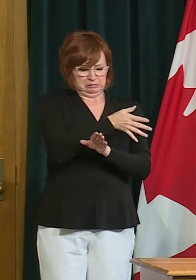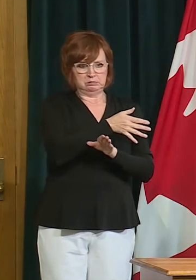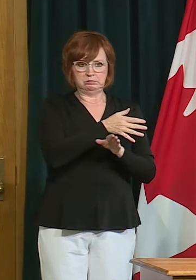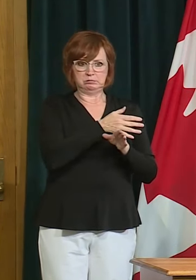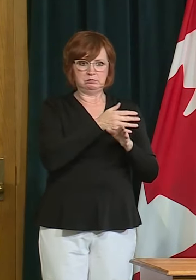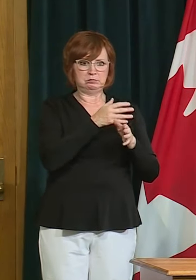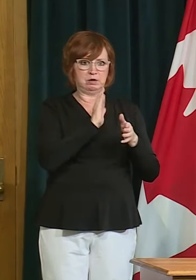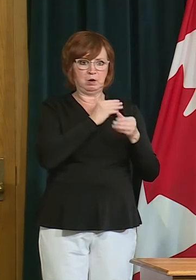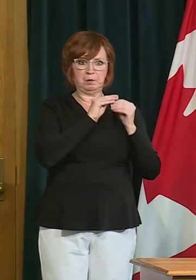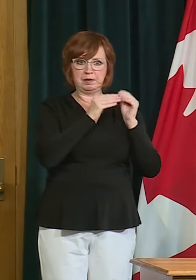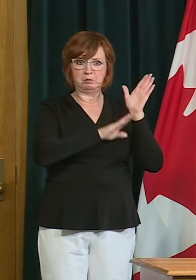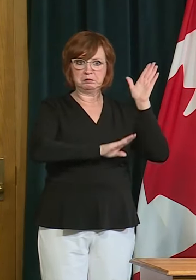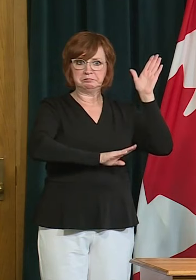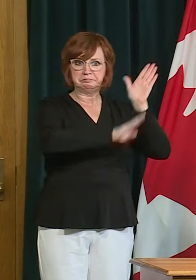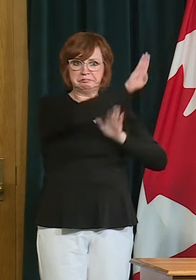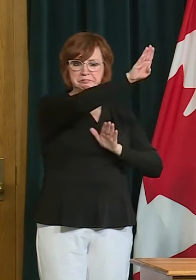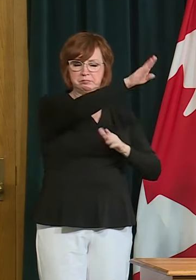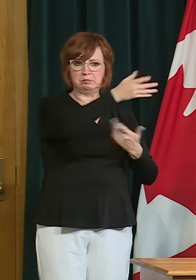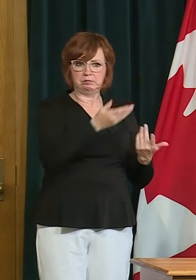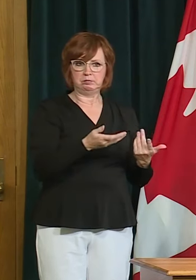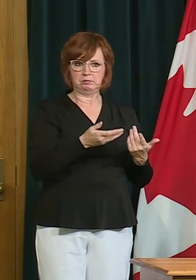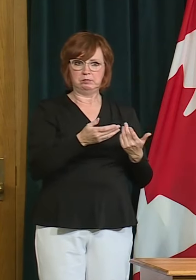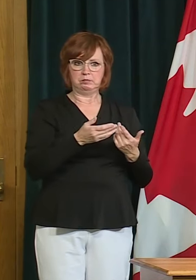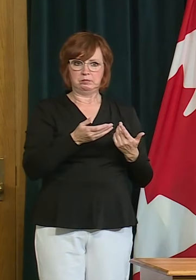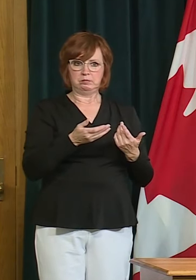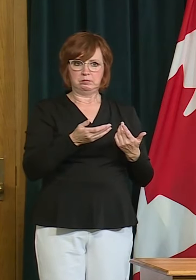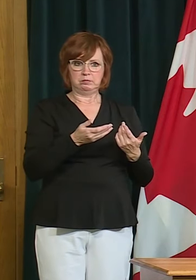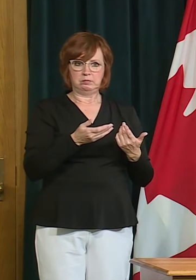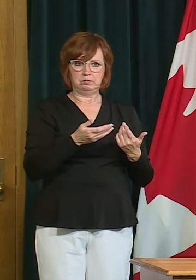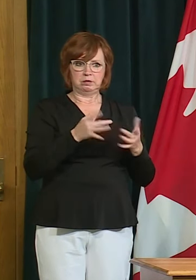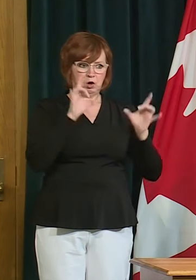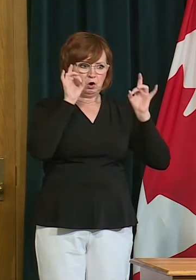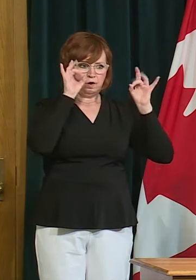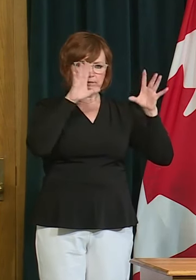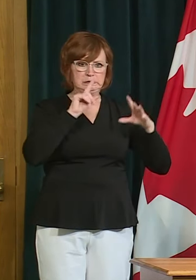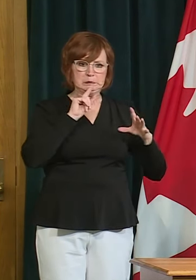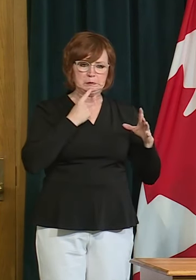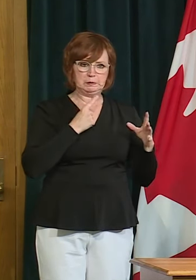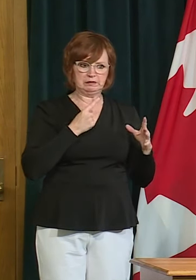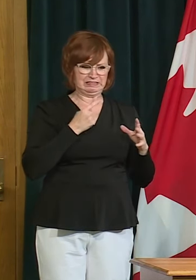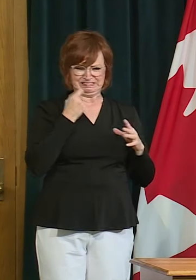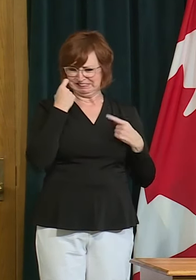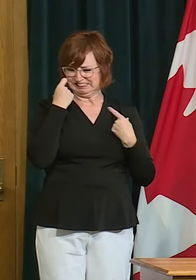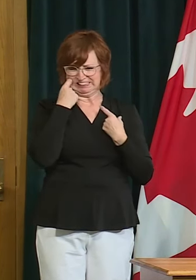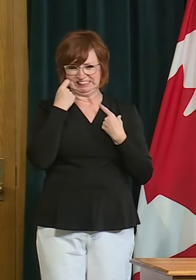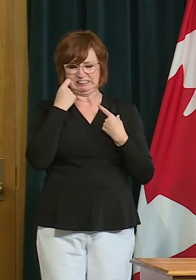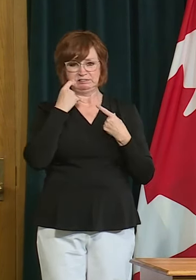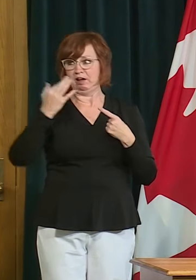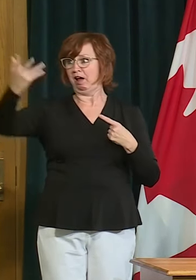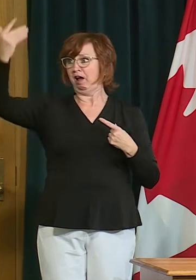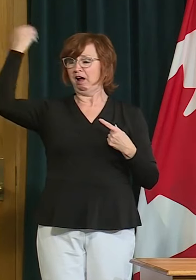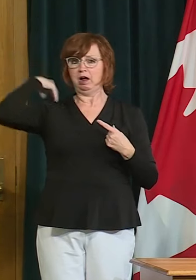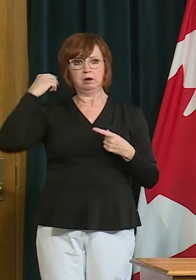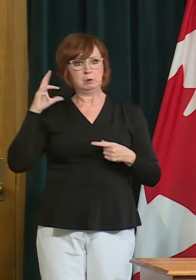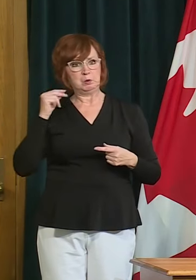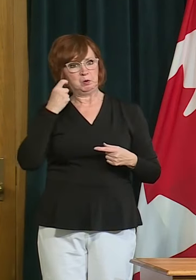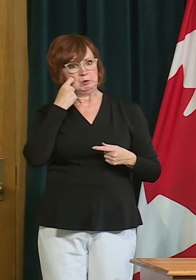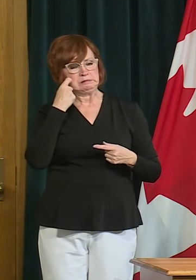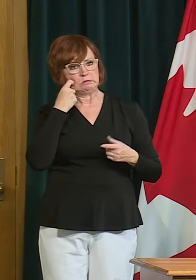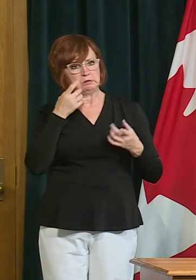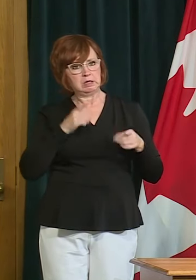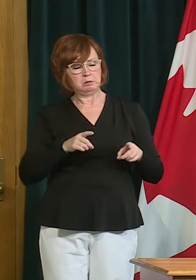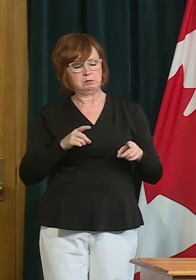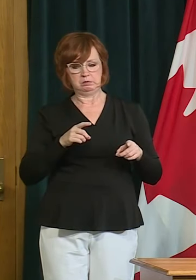and and still really uh managing our way through what uh guidelines uh with respect to a reopen saskatchewan plan would look like so